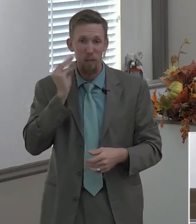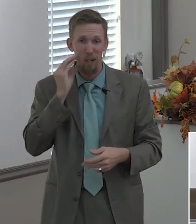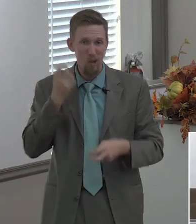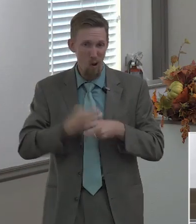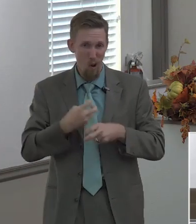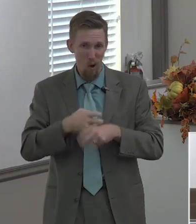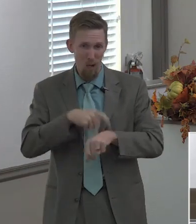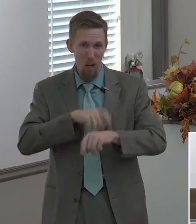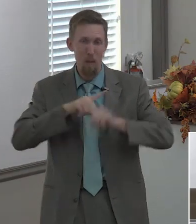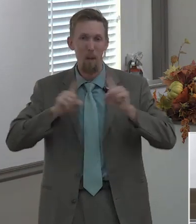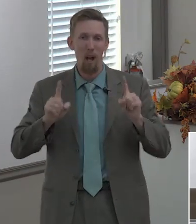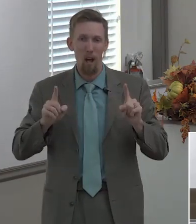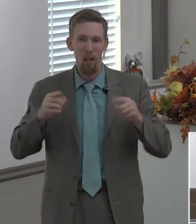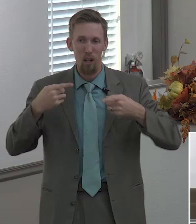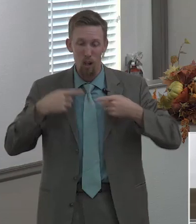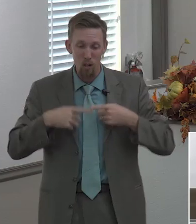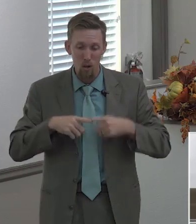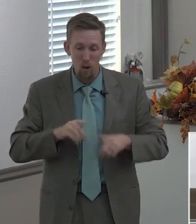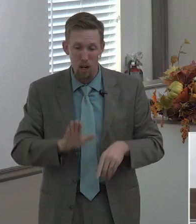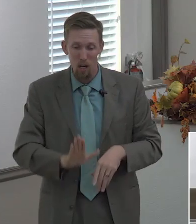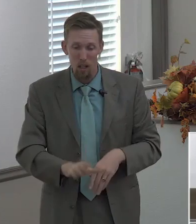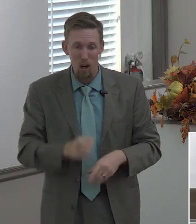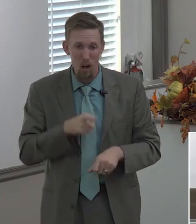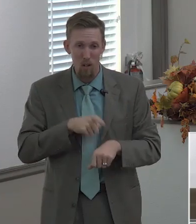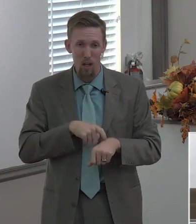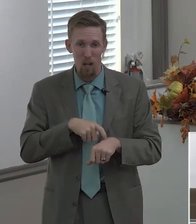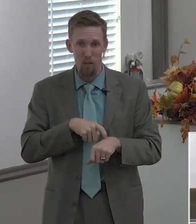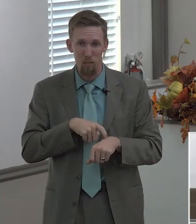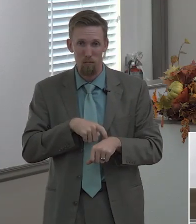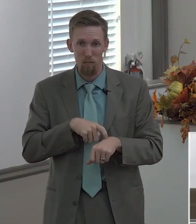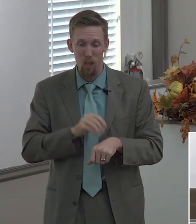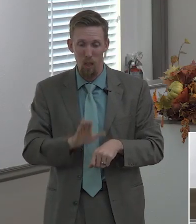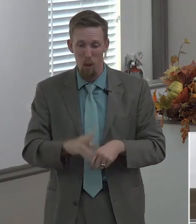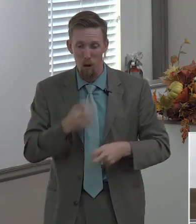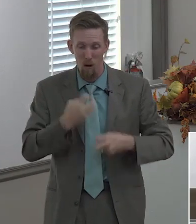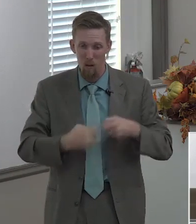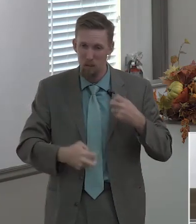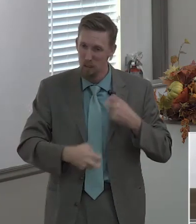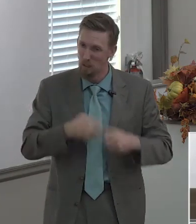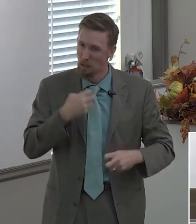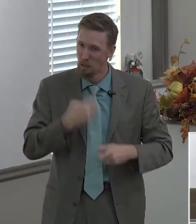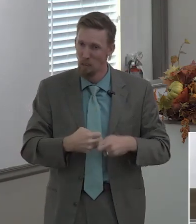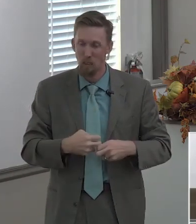willing to reach in and say what can i do to help somebody else